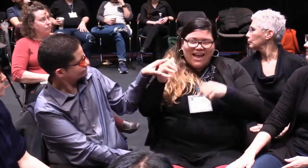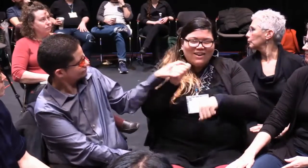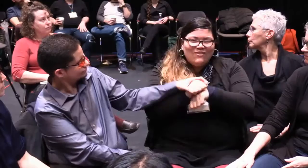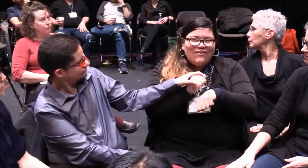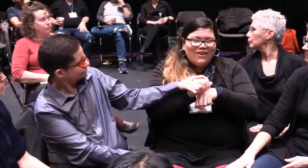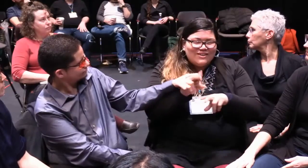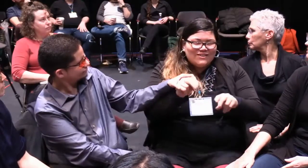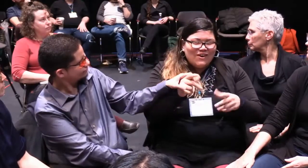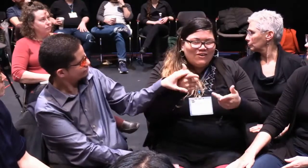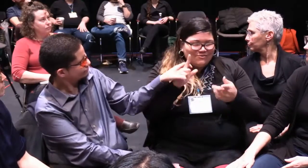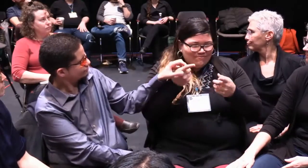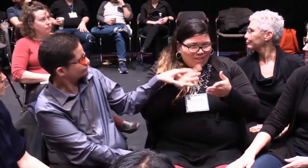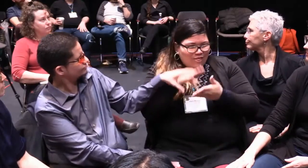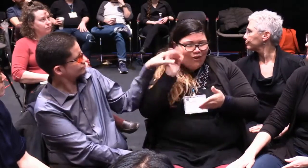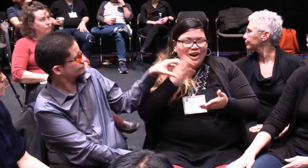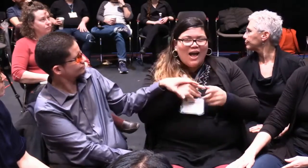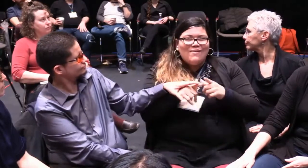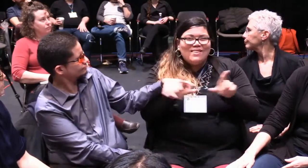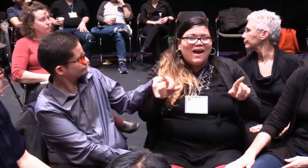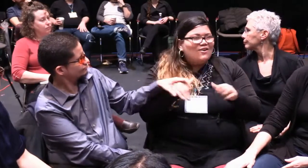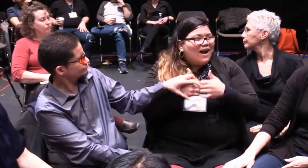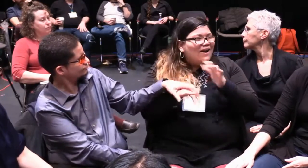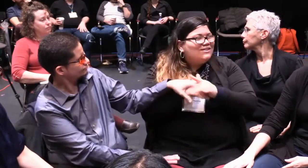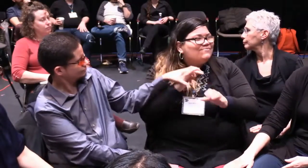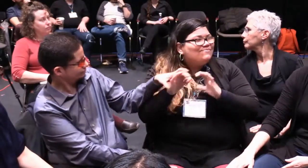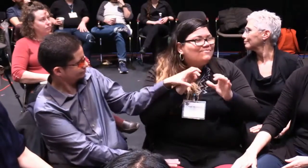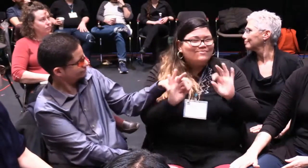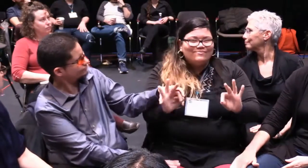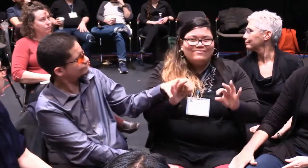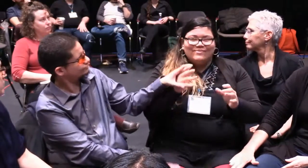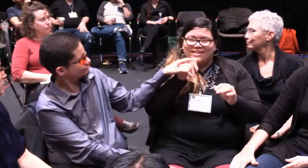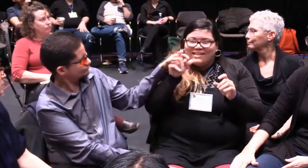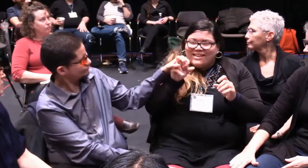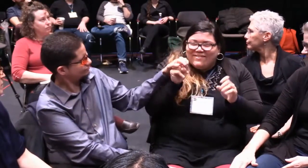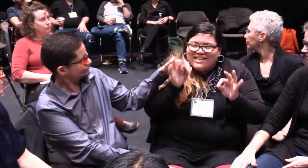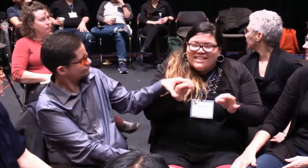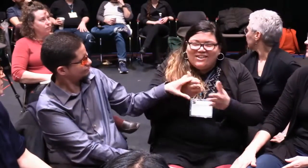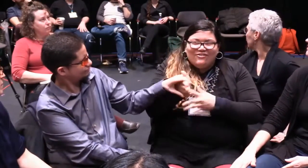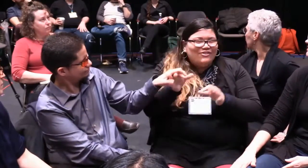take the time to unpack all these things that I'm bringing up. And it does take time.